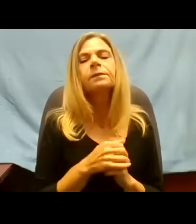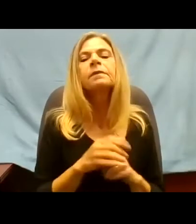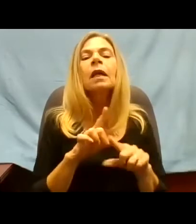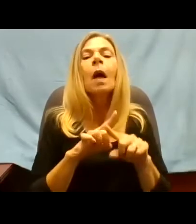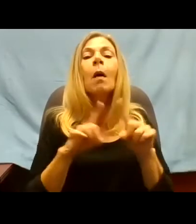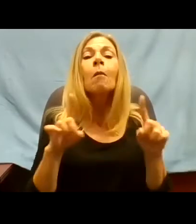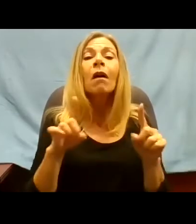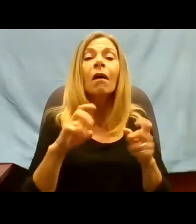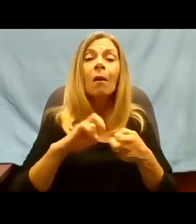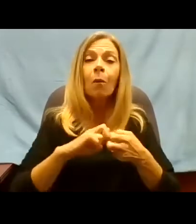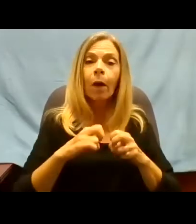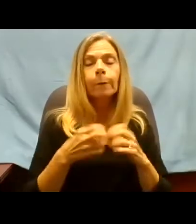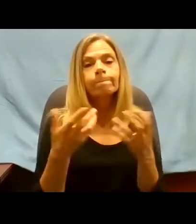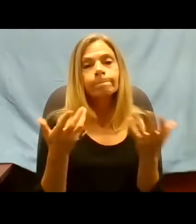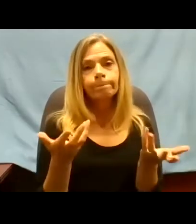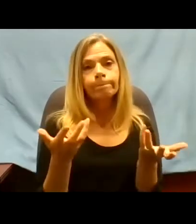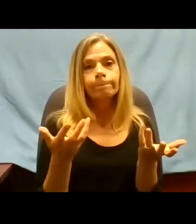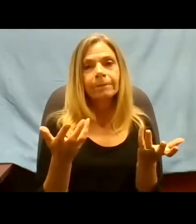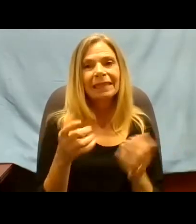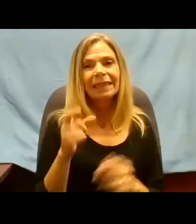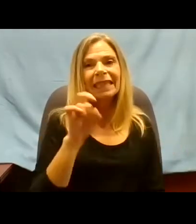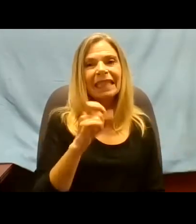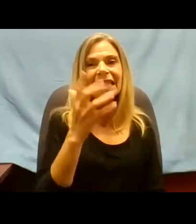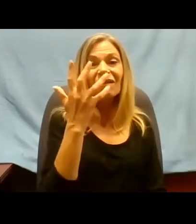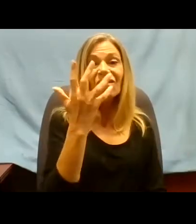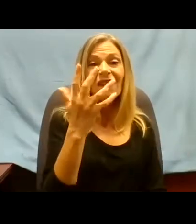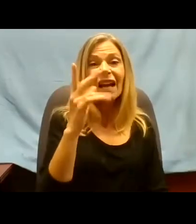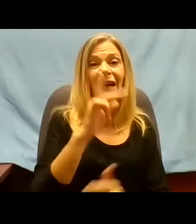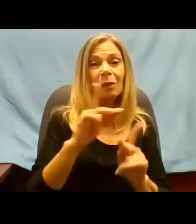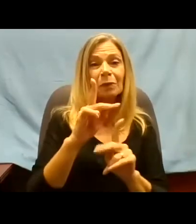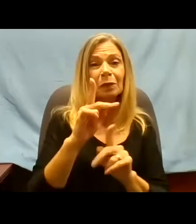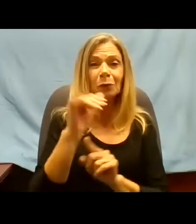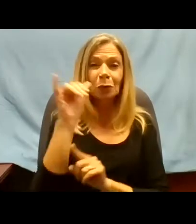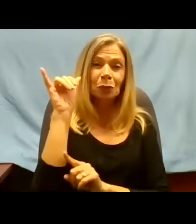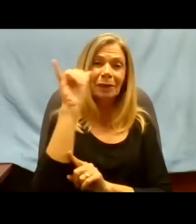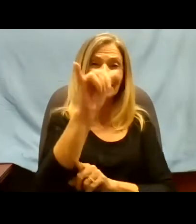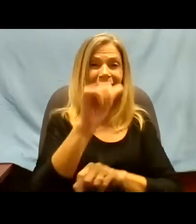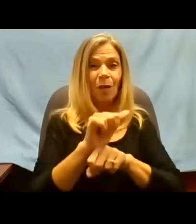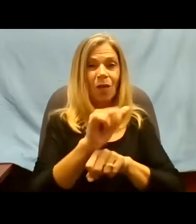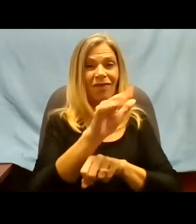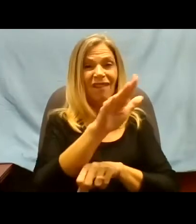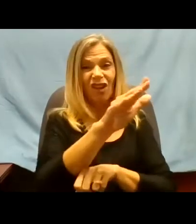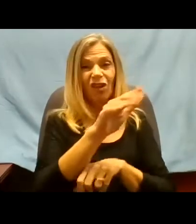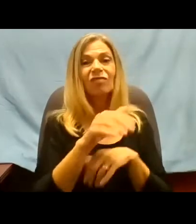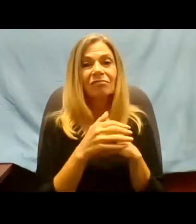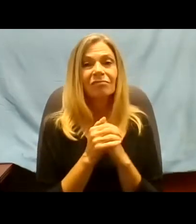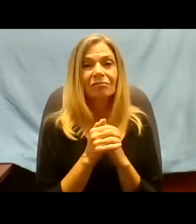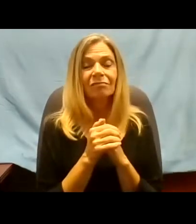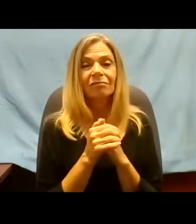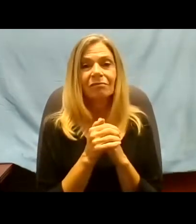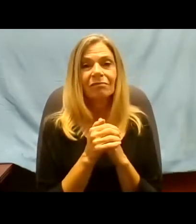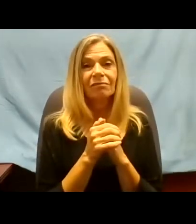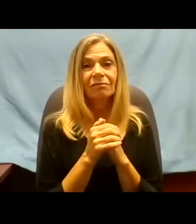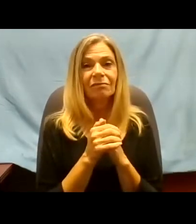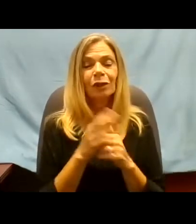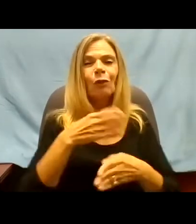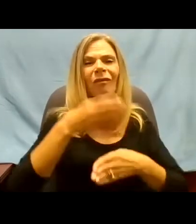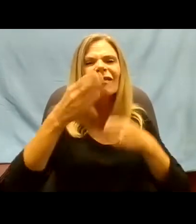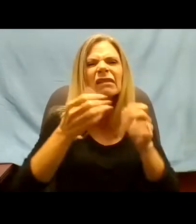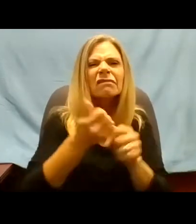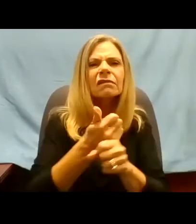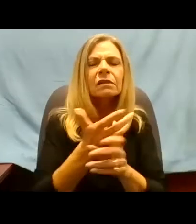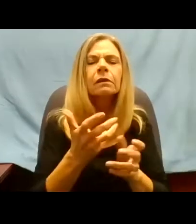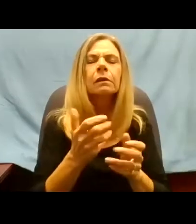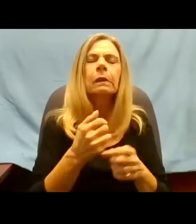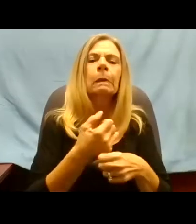they needed five people to stay behind, to close the back door, to make sure that